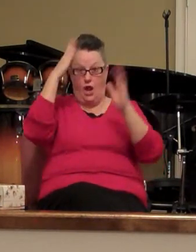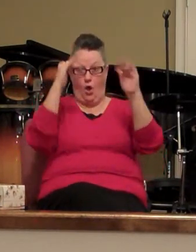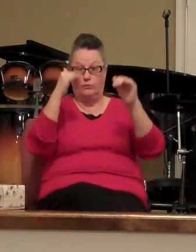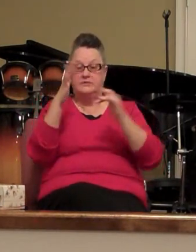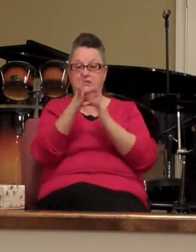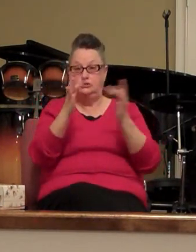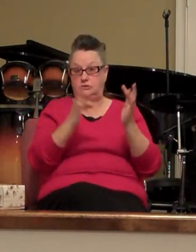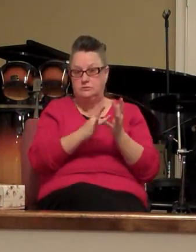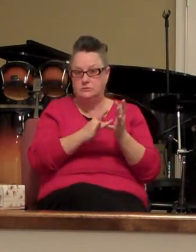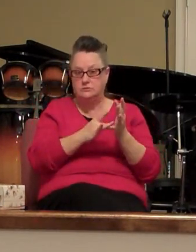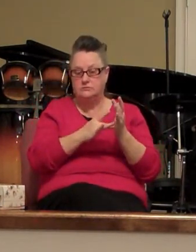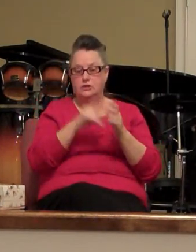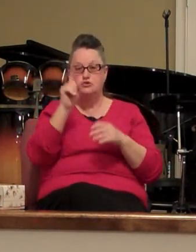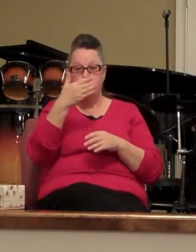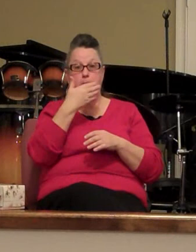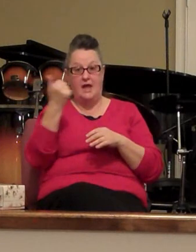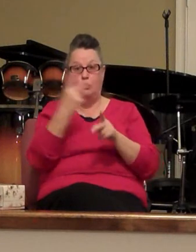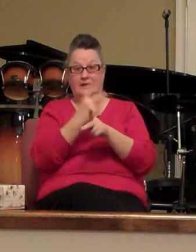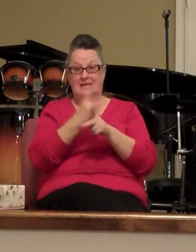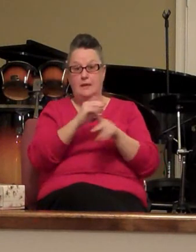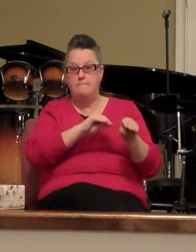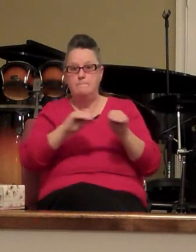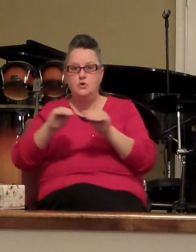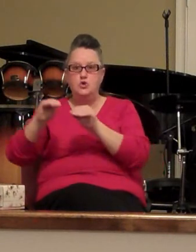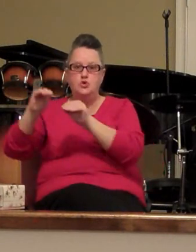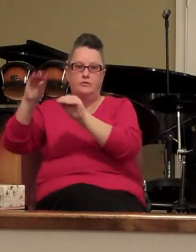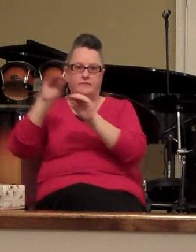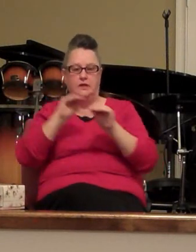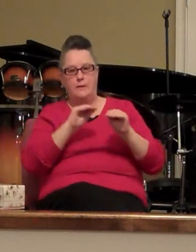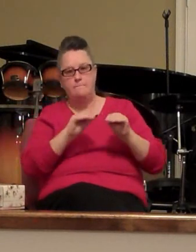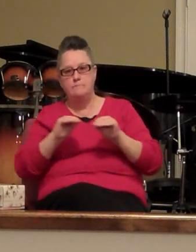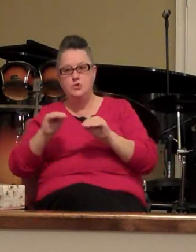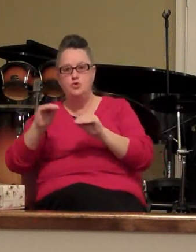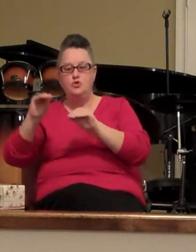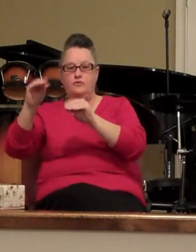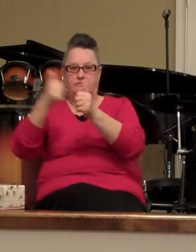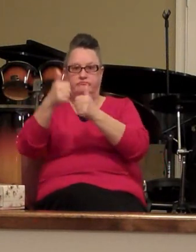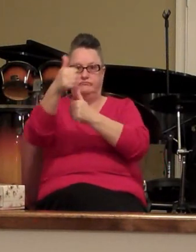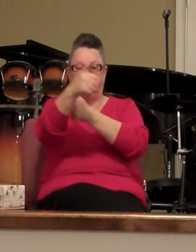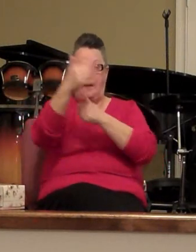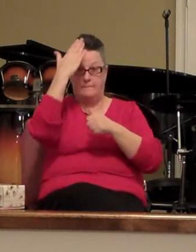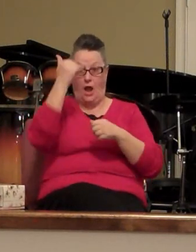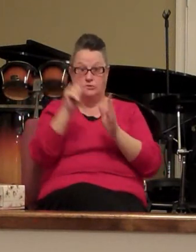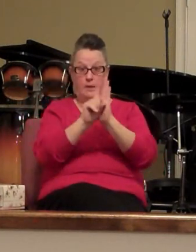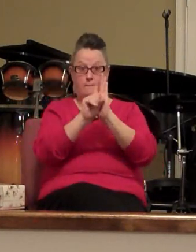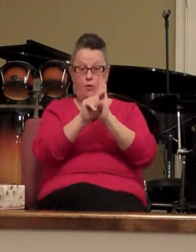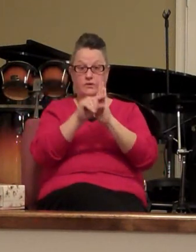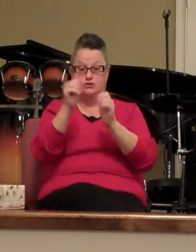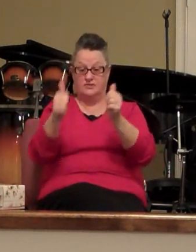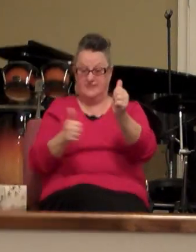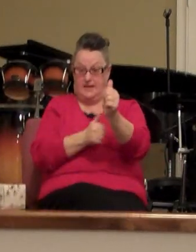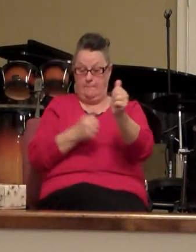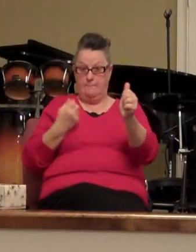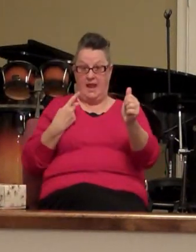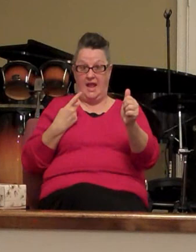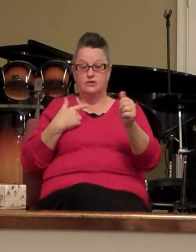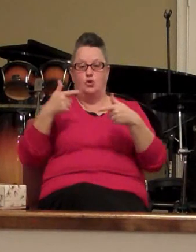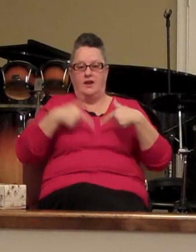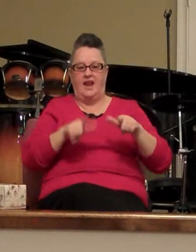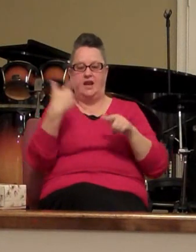you better keep moving forward because the moment you step back you're letting go of